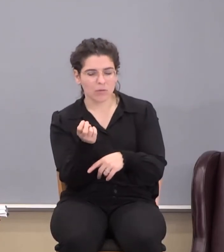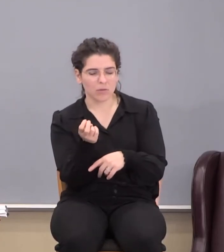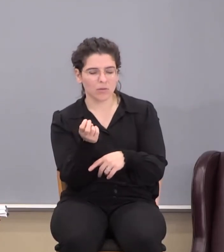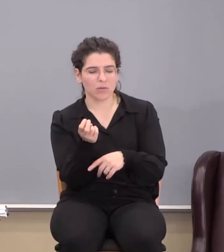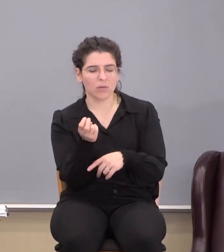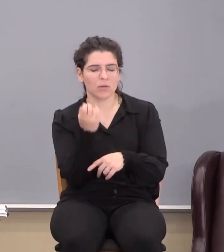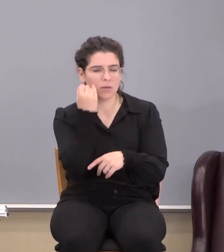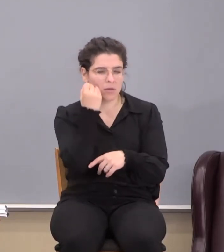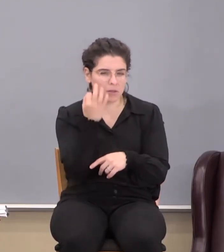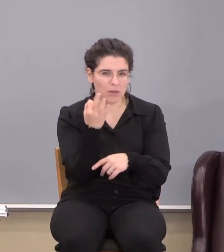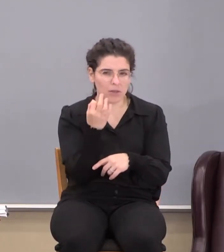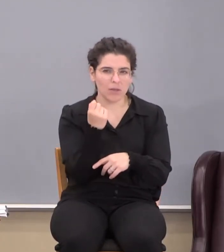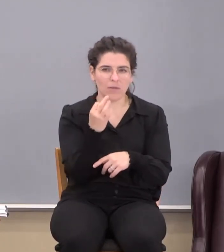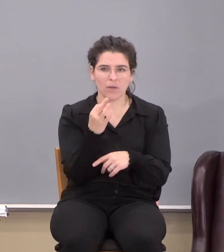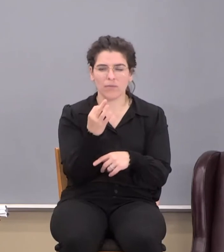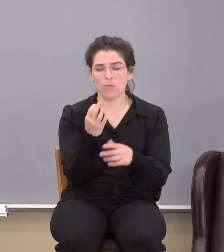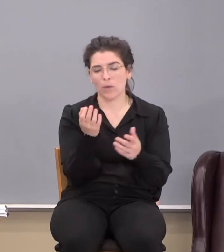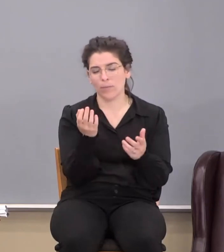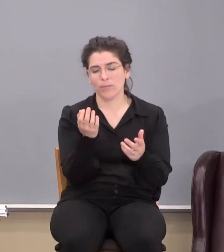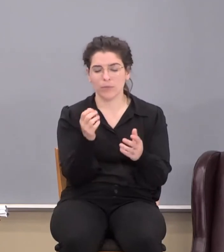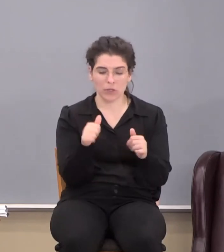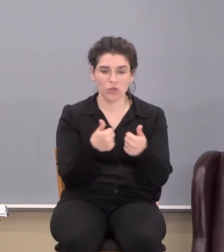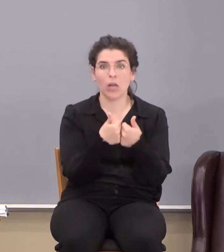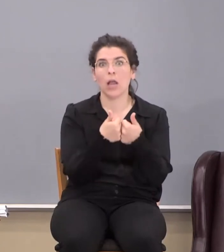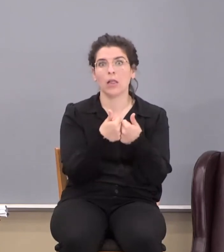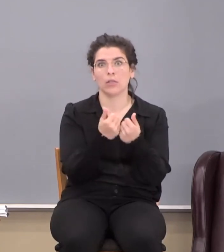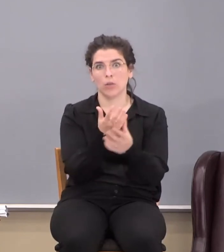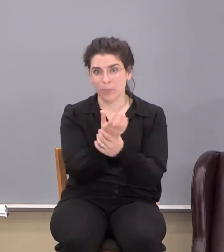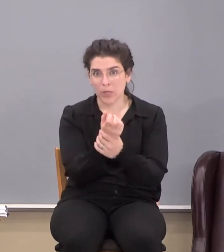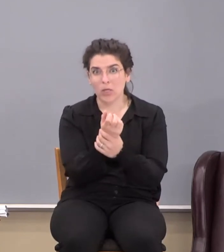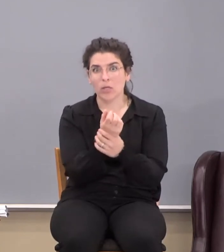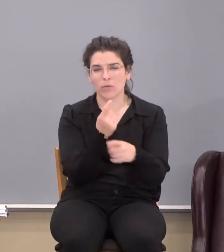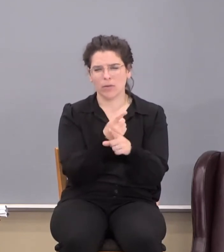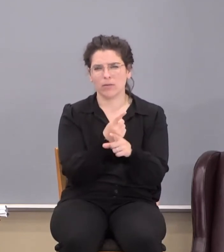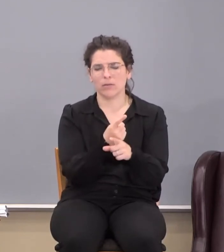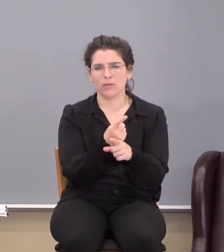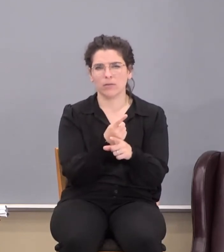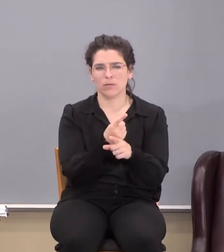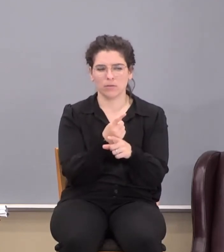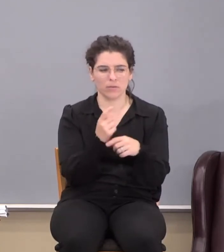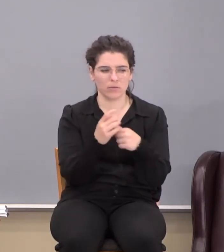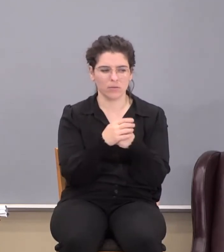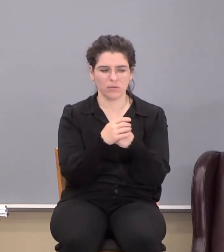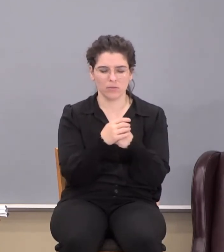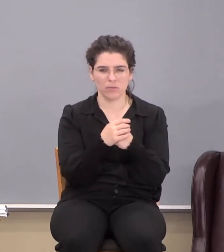It's the if of challenge, appeal. Right?